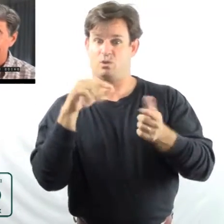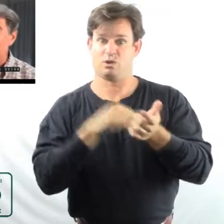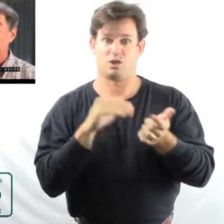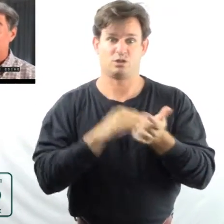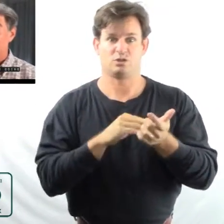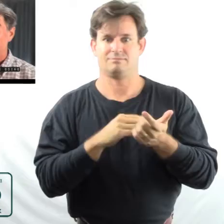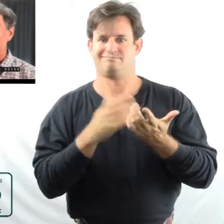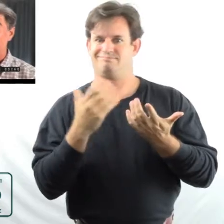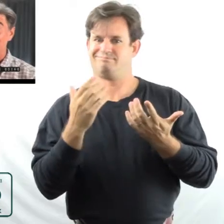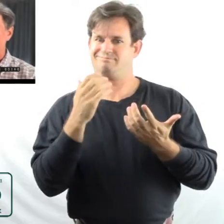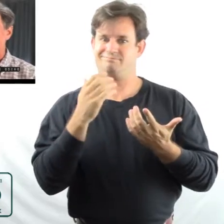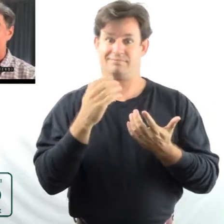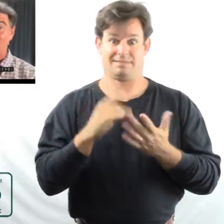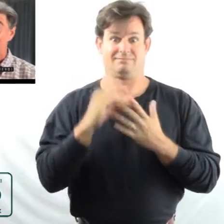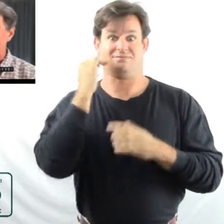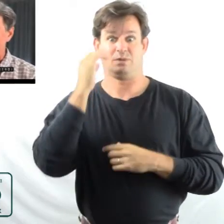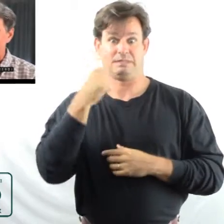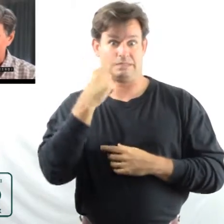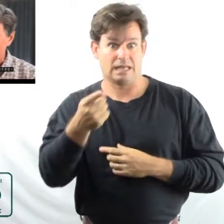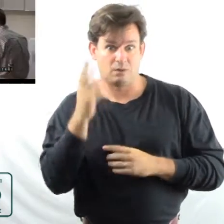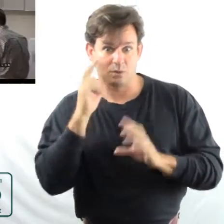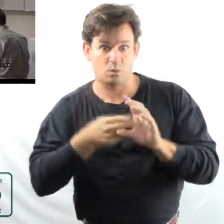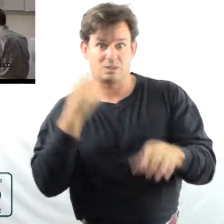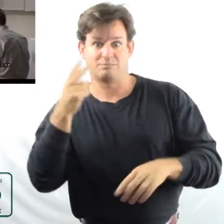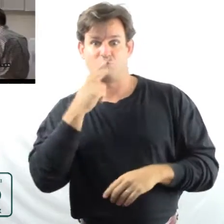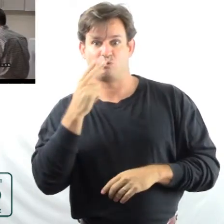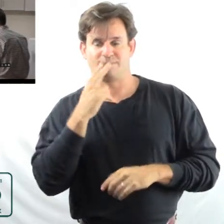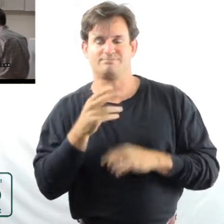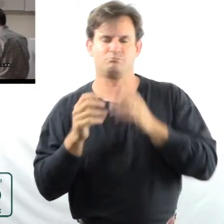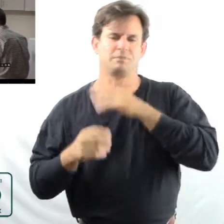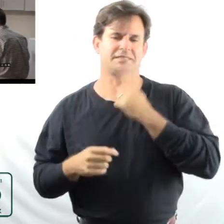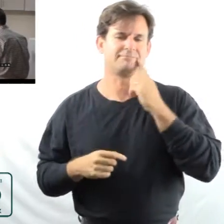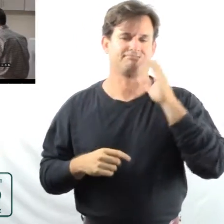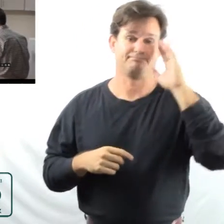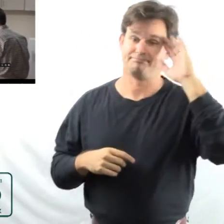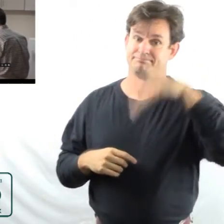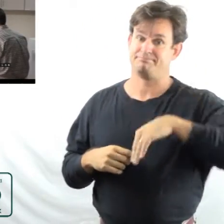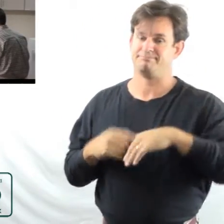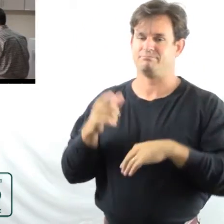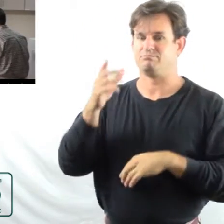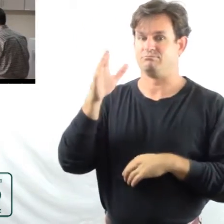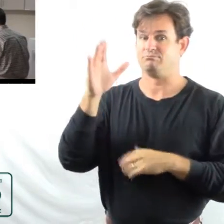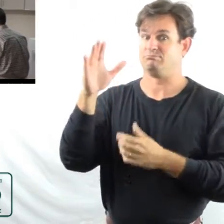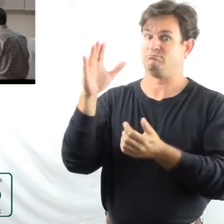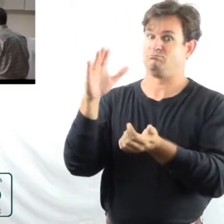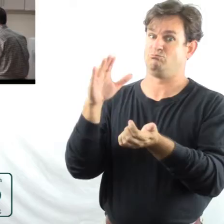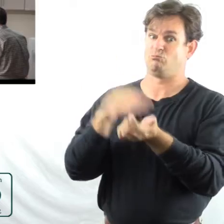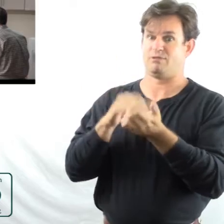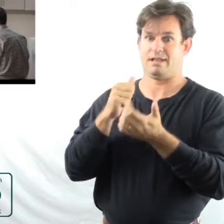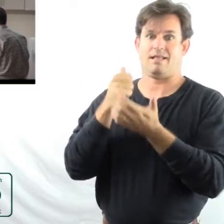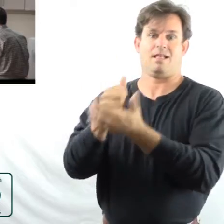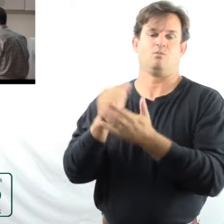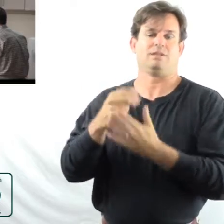especially if he or she is going to tell them to quit smoking. You know, your doctor can help you find a smoking cessation program that really works.